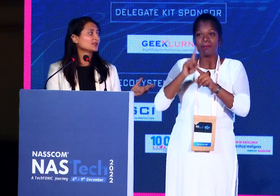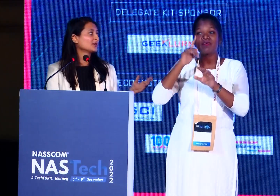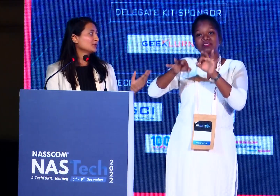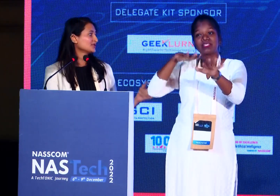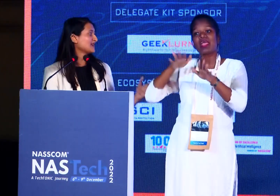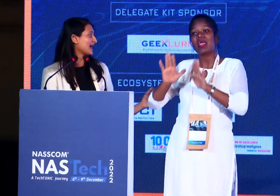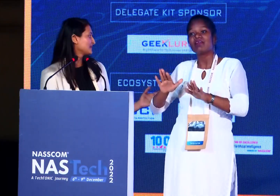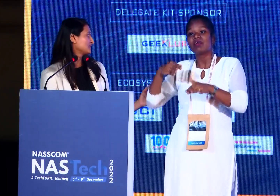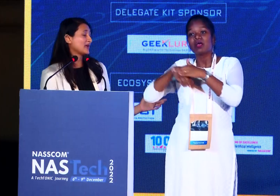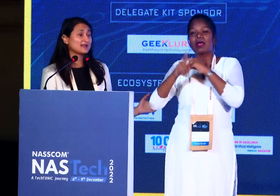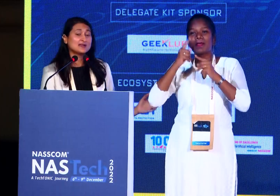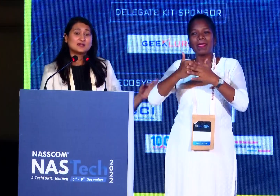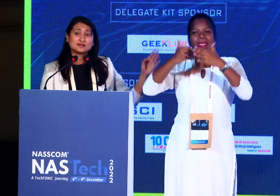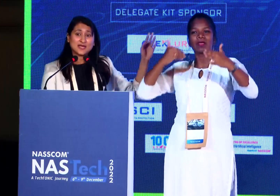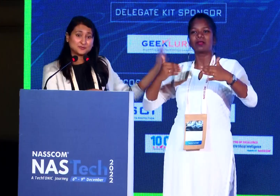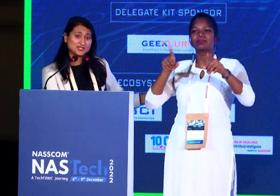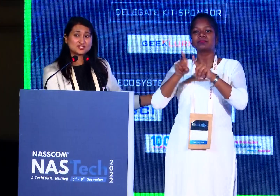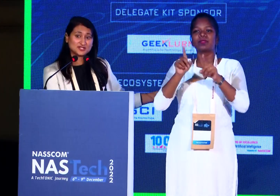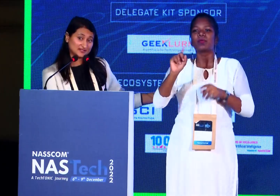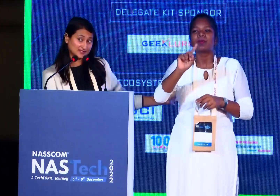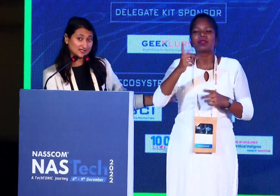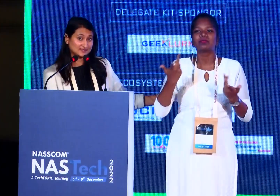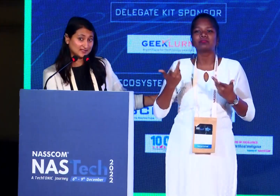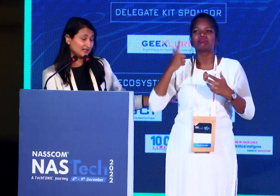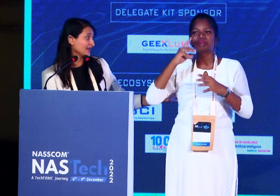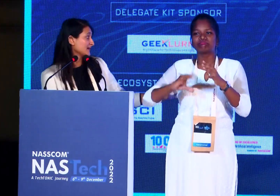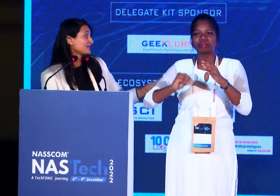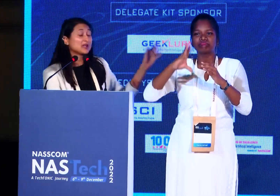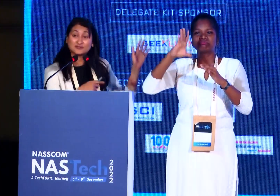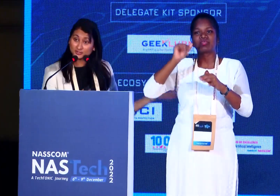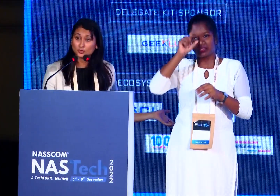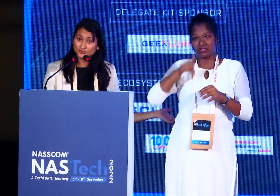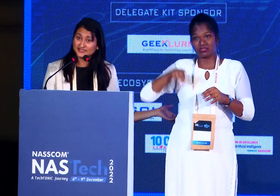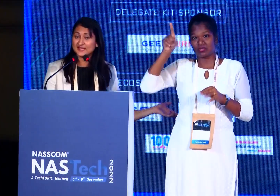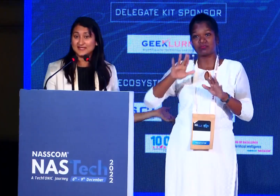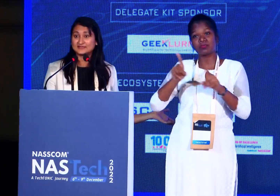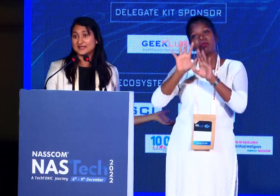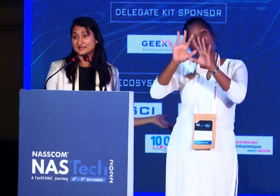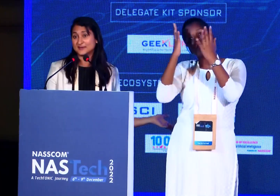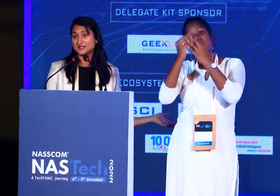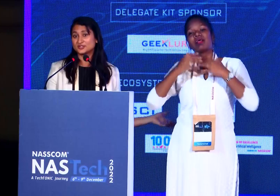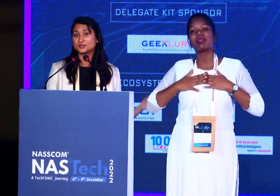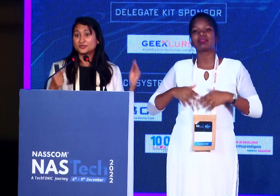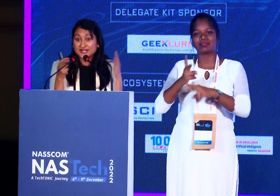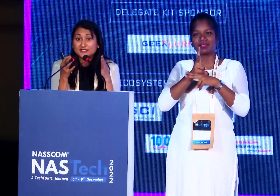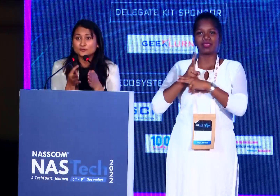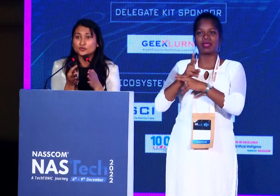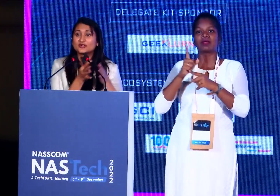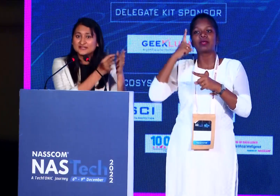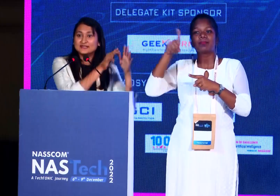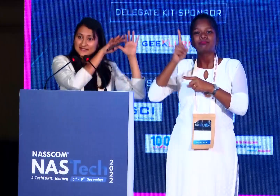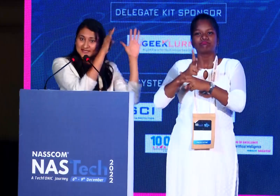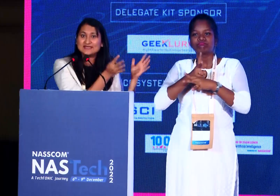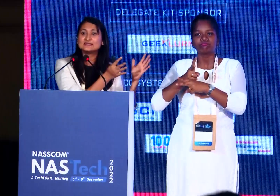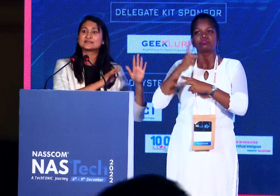So the huge gap is where amputation rate is increasing in India, even globally, the health care expenditure to treat a